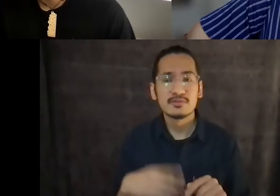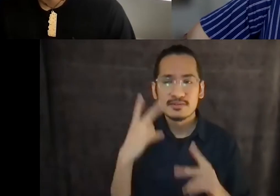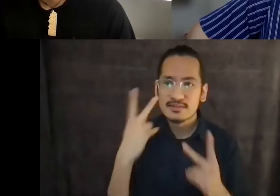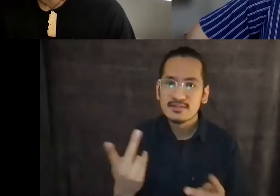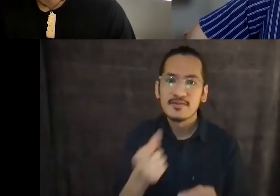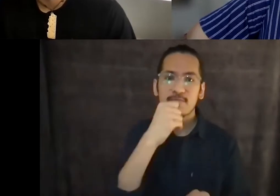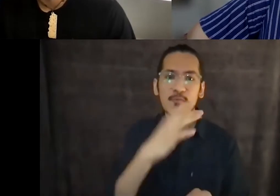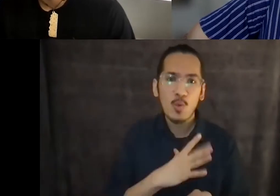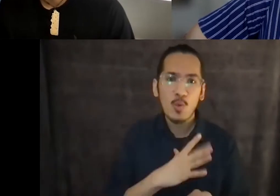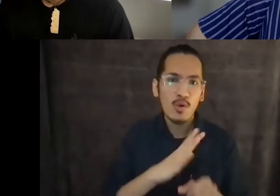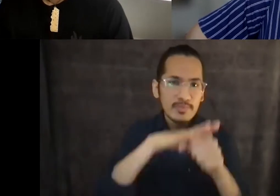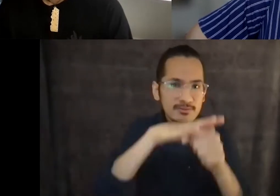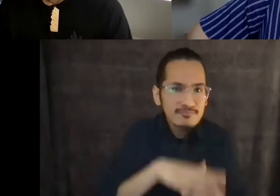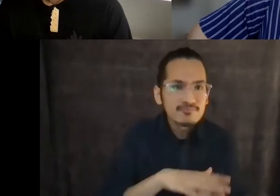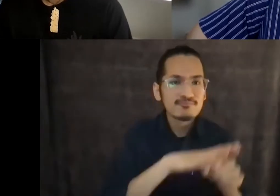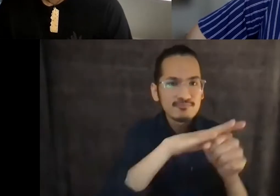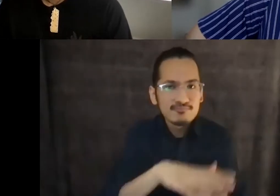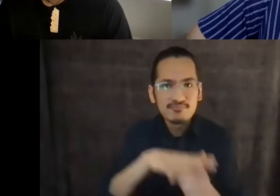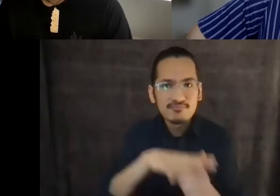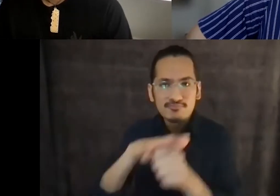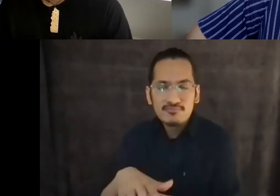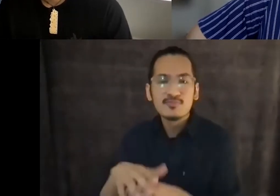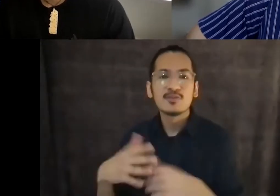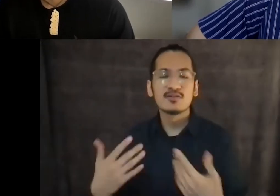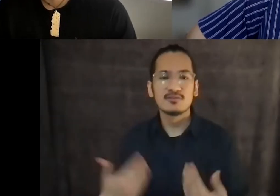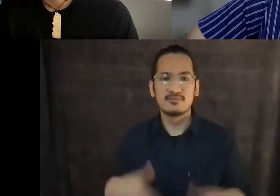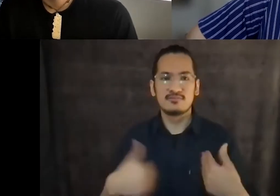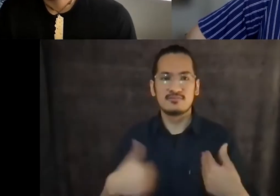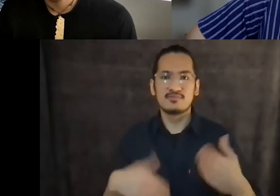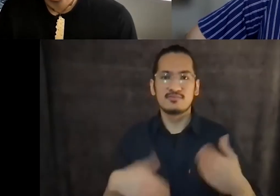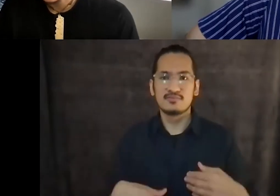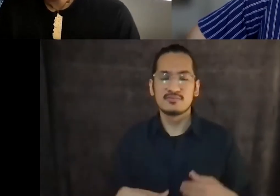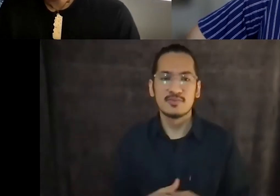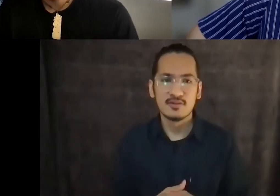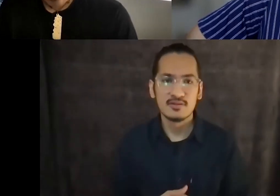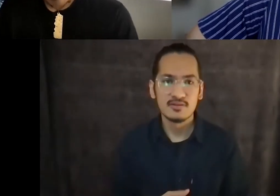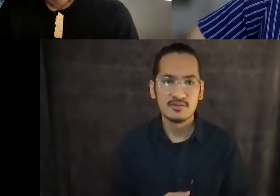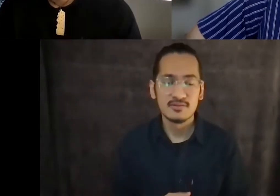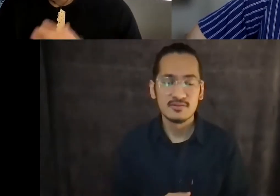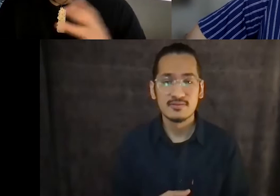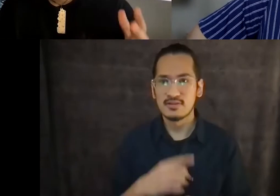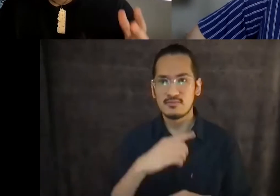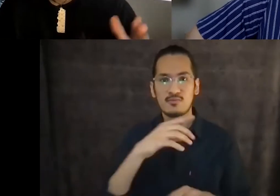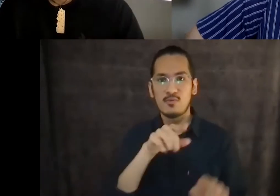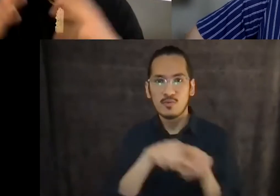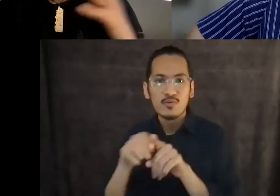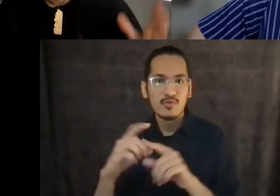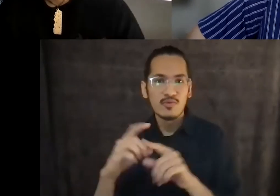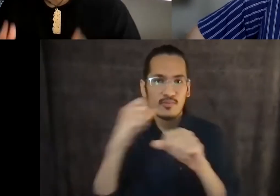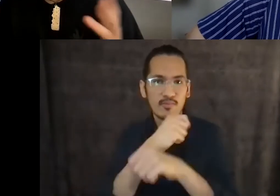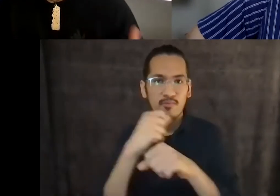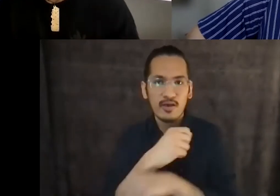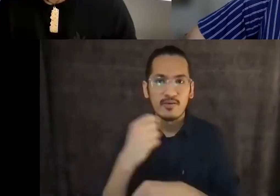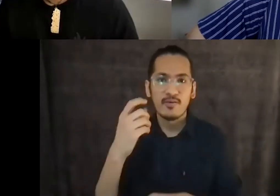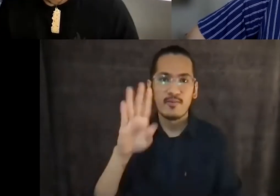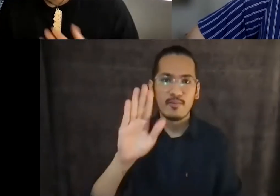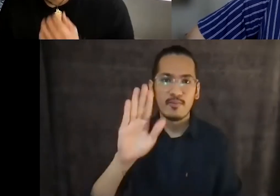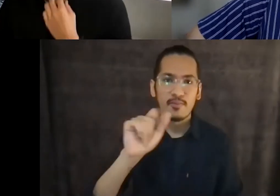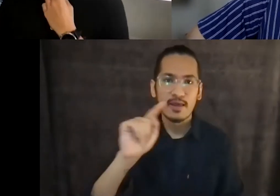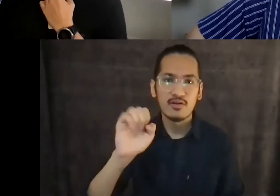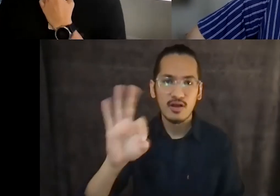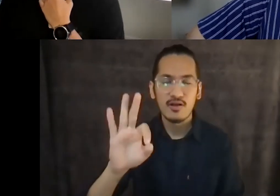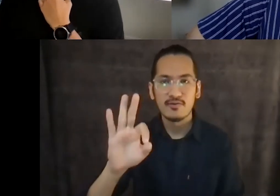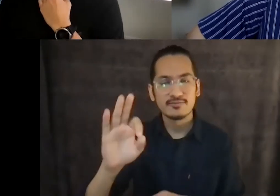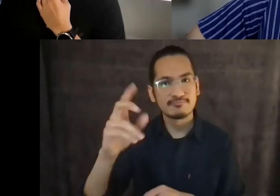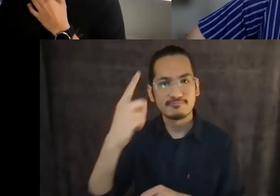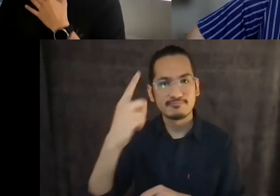she, she experiences in the, the battle to protect the whole of it. Right. So these aren't, these are things that we are not immune from.